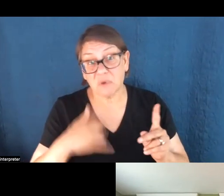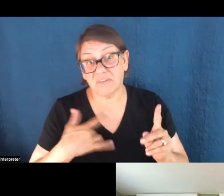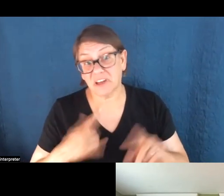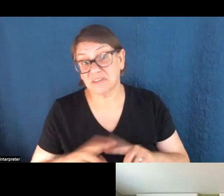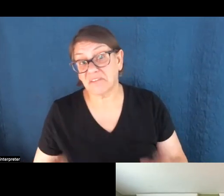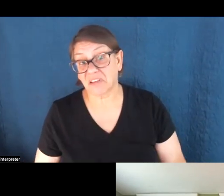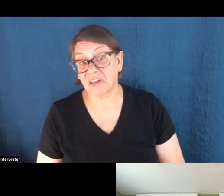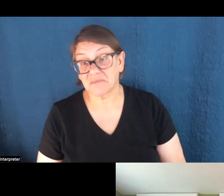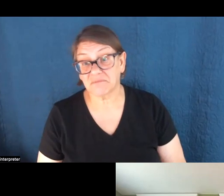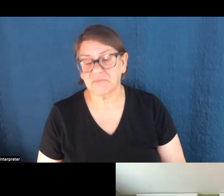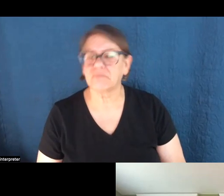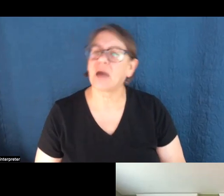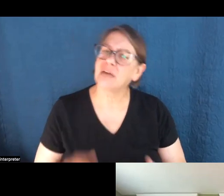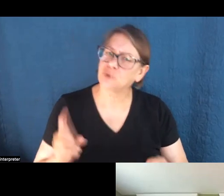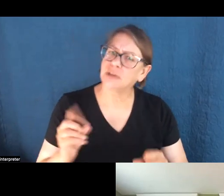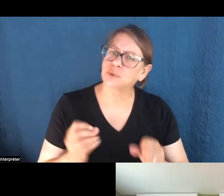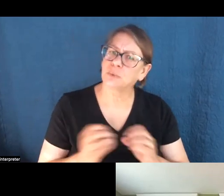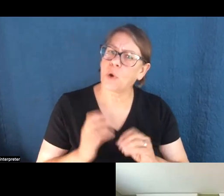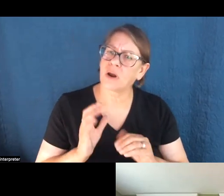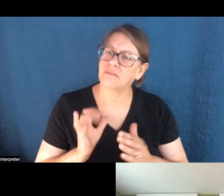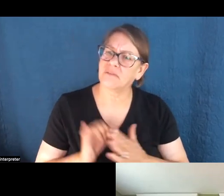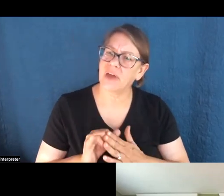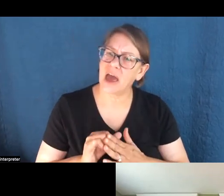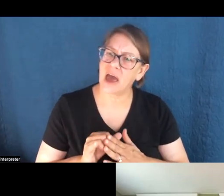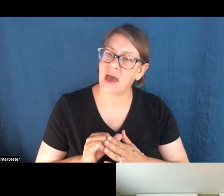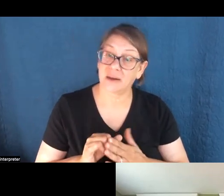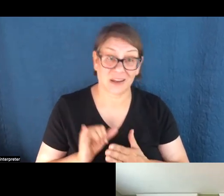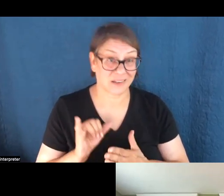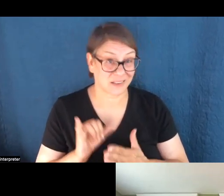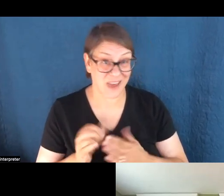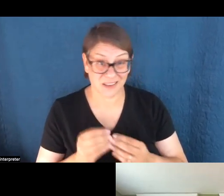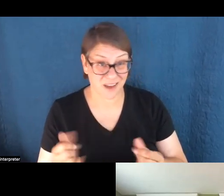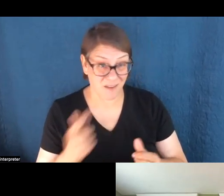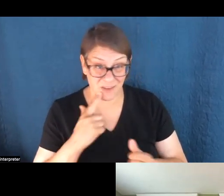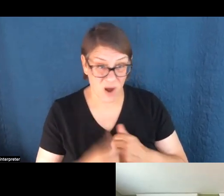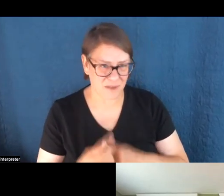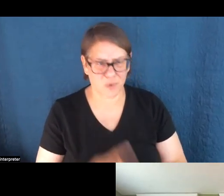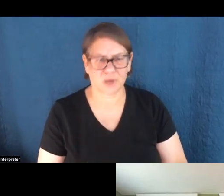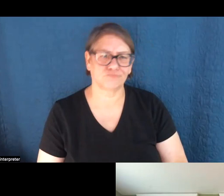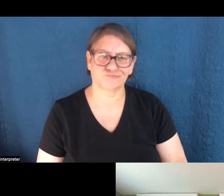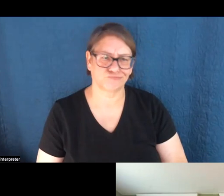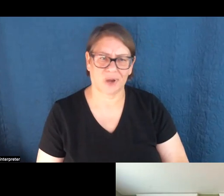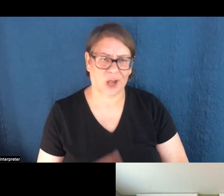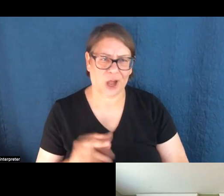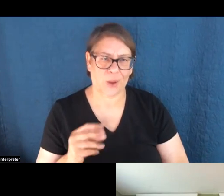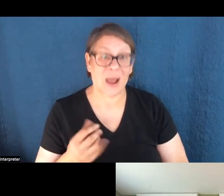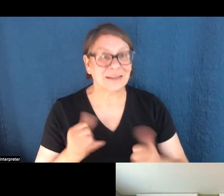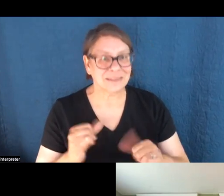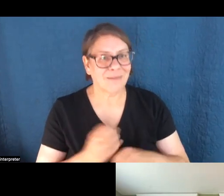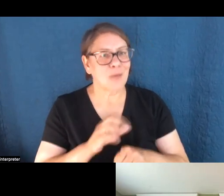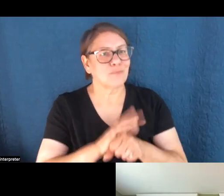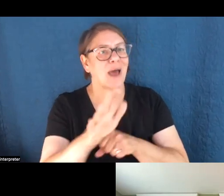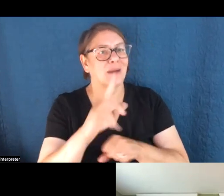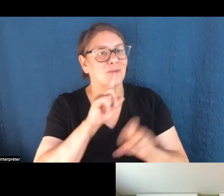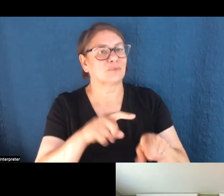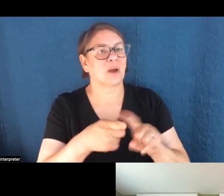Um, I've tried to do more of that and, and does that, you know, does that solve it for everybody? No, like I still get plenty of responses